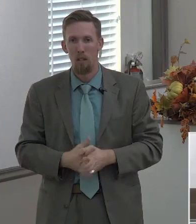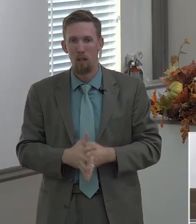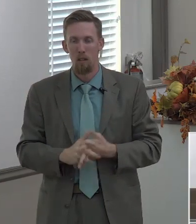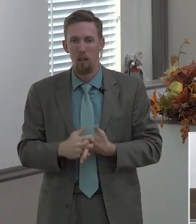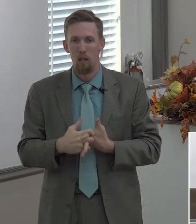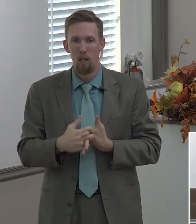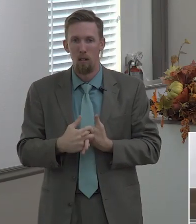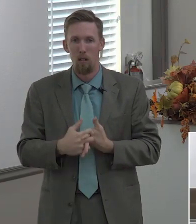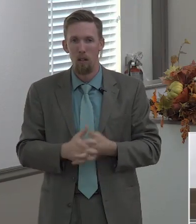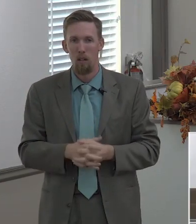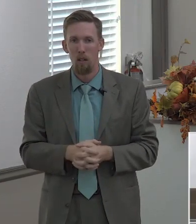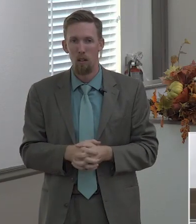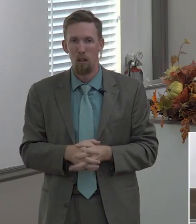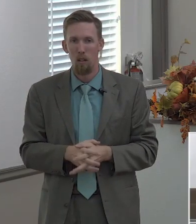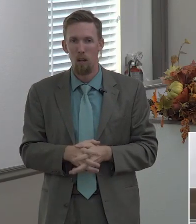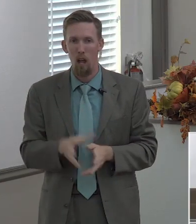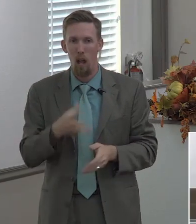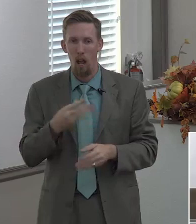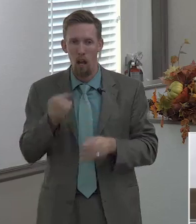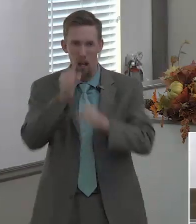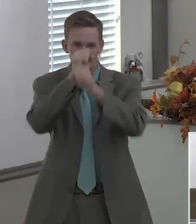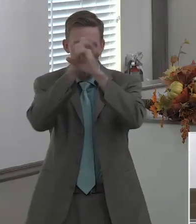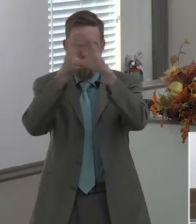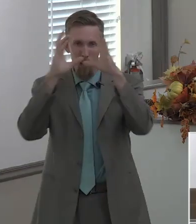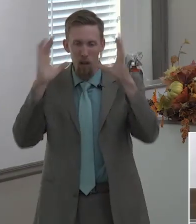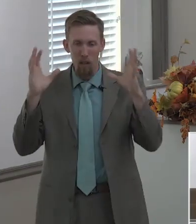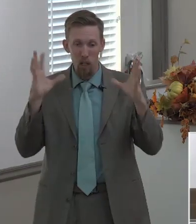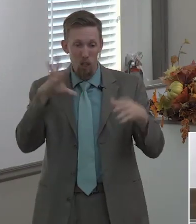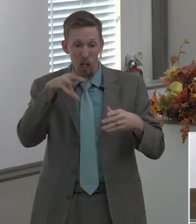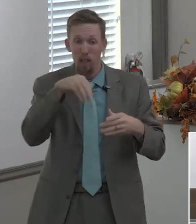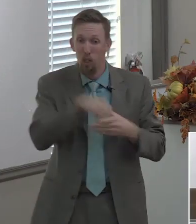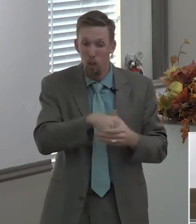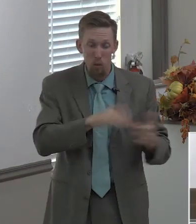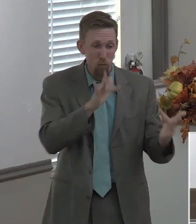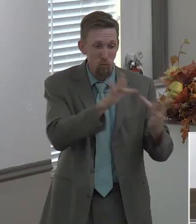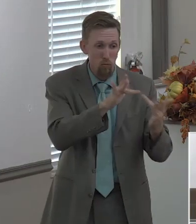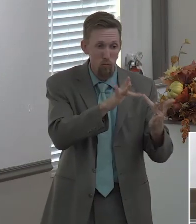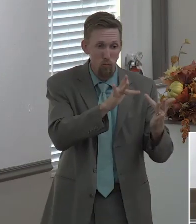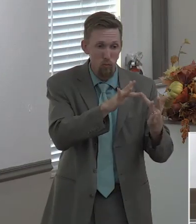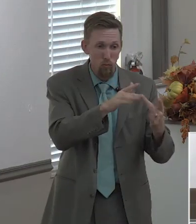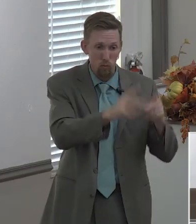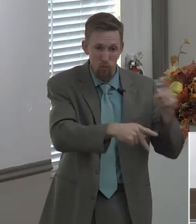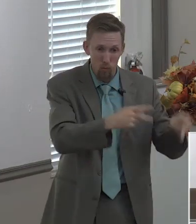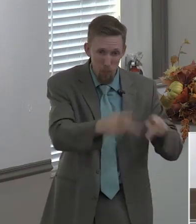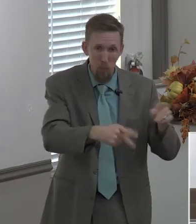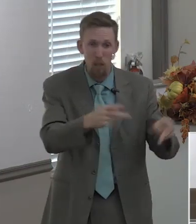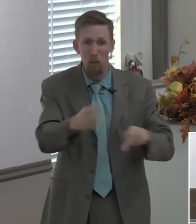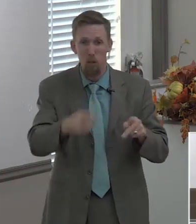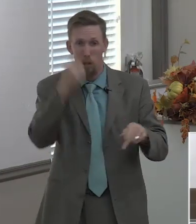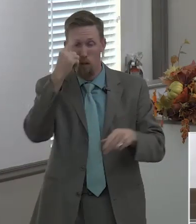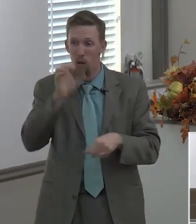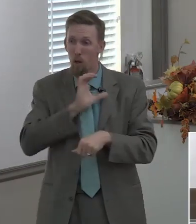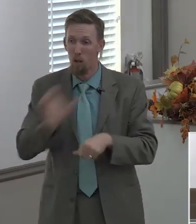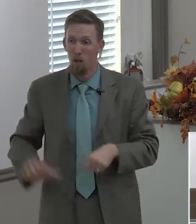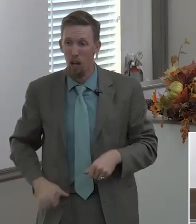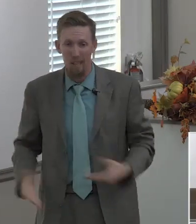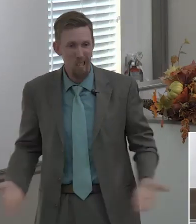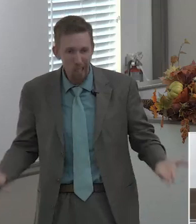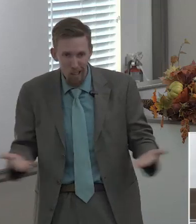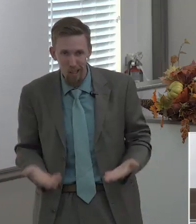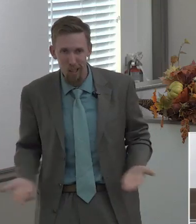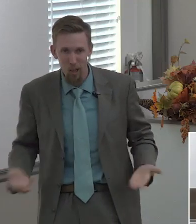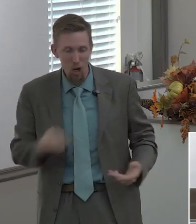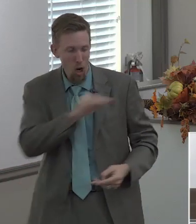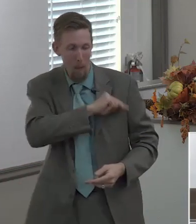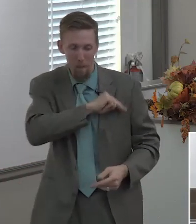and a vision needs to include obviously reaching the lost whether it's home or whether it's on a foreign